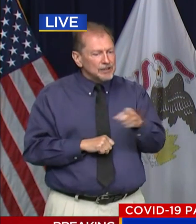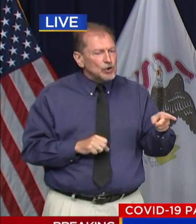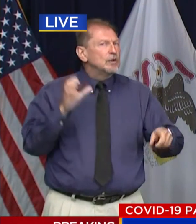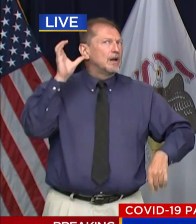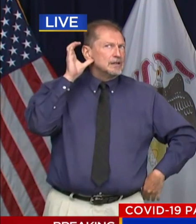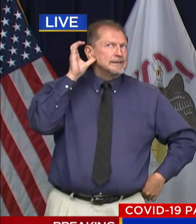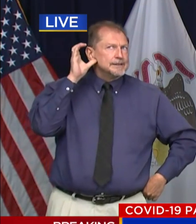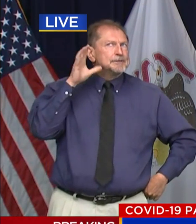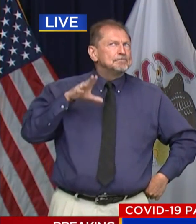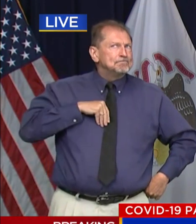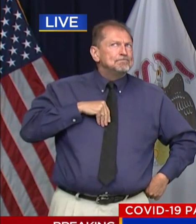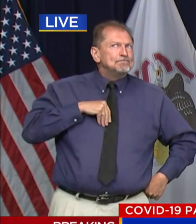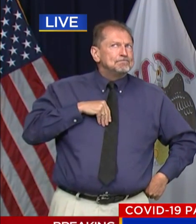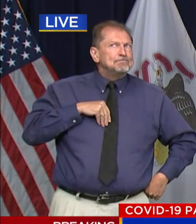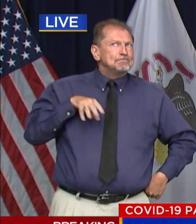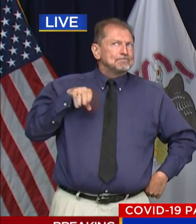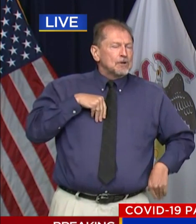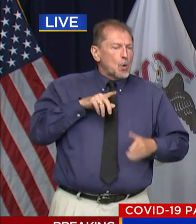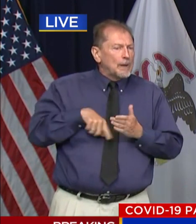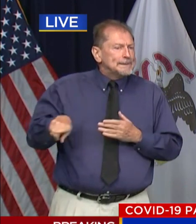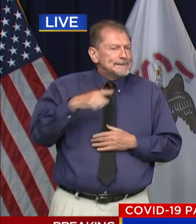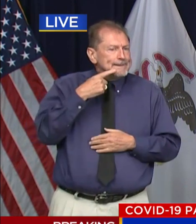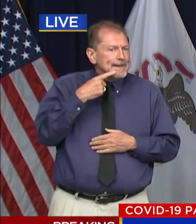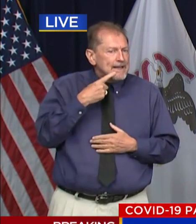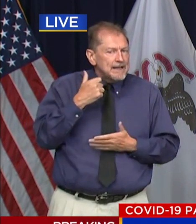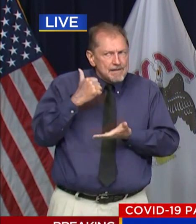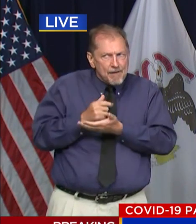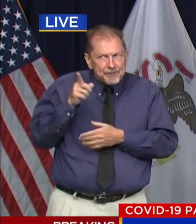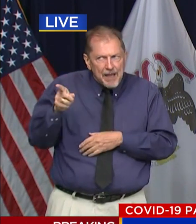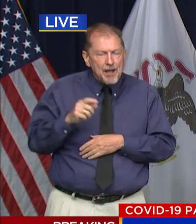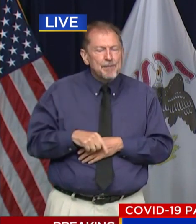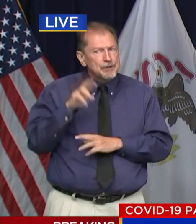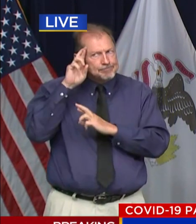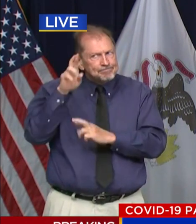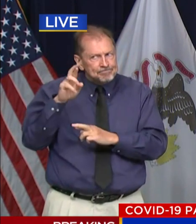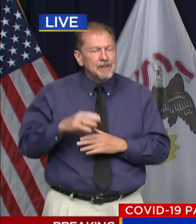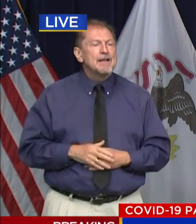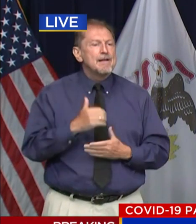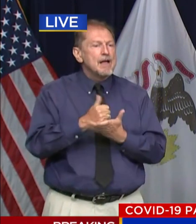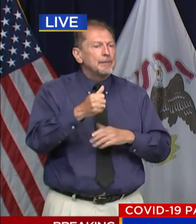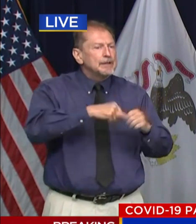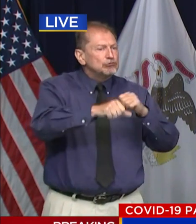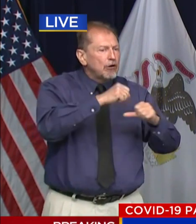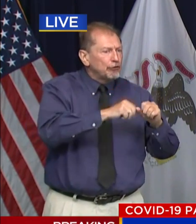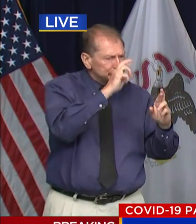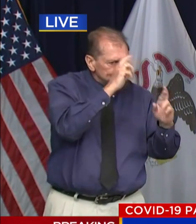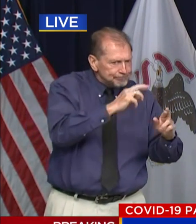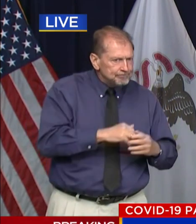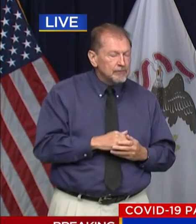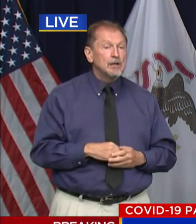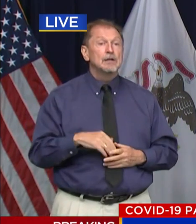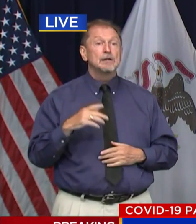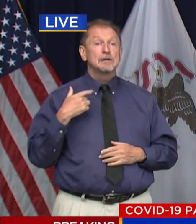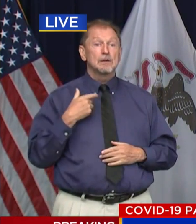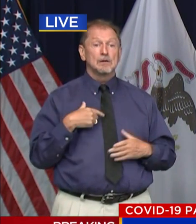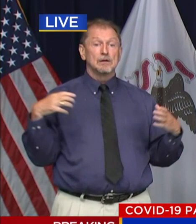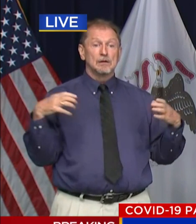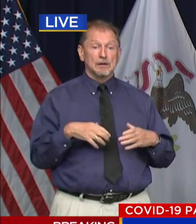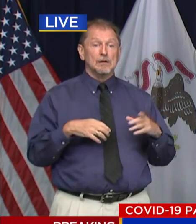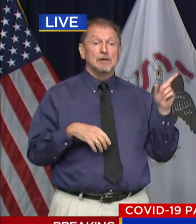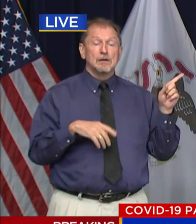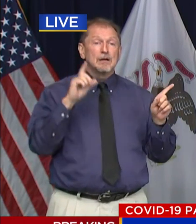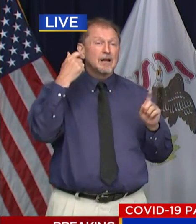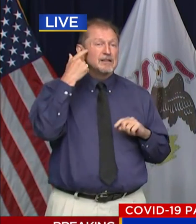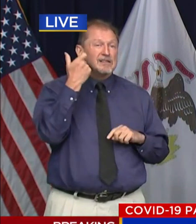others. And as we gather, we know, as the governor just stated, that the